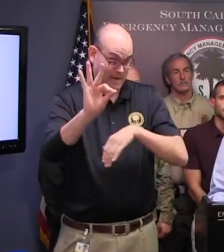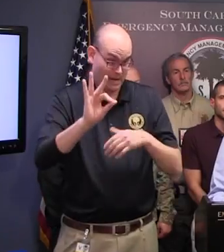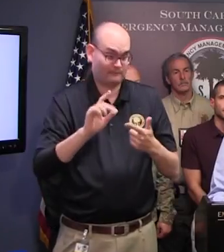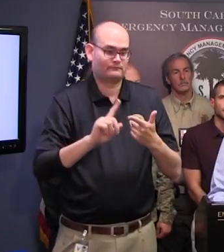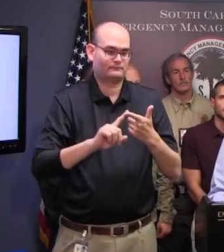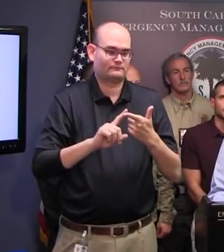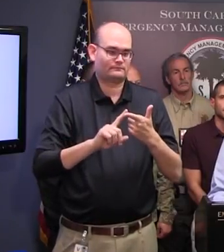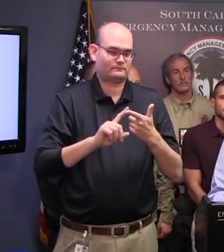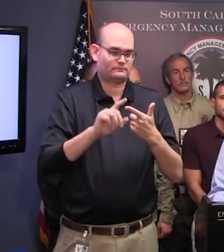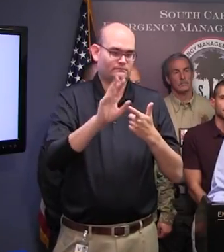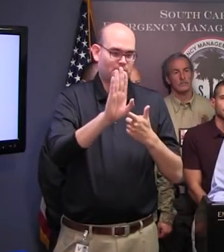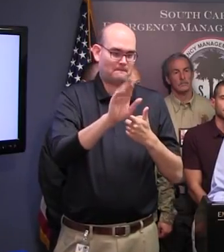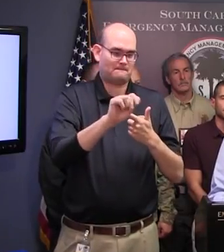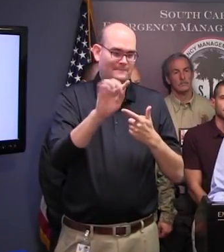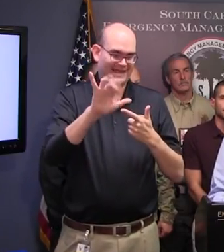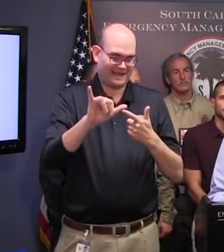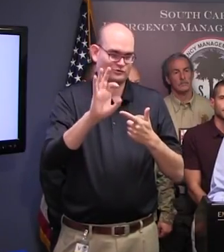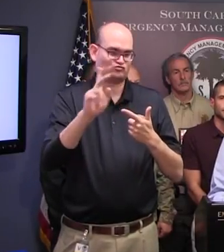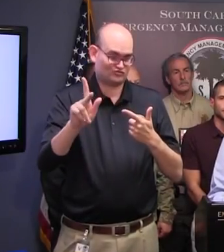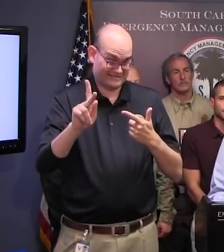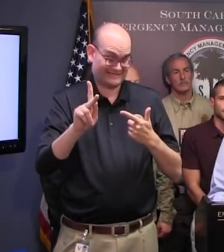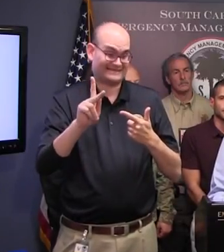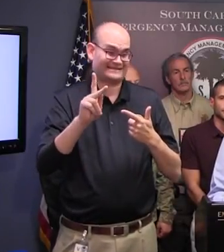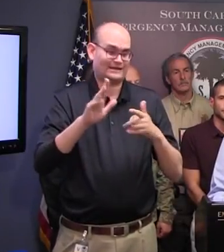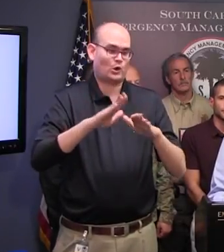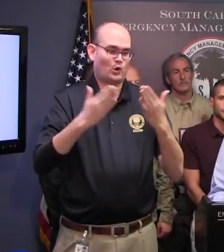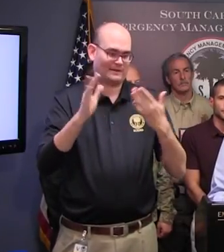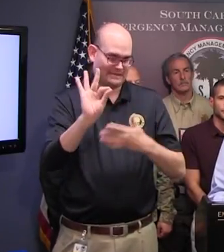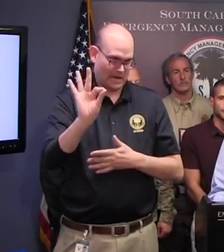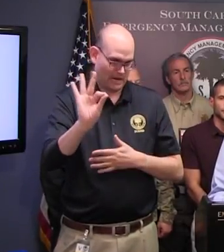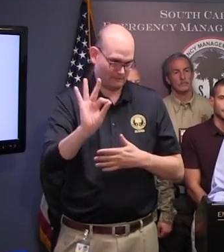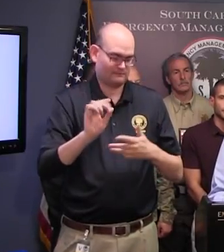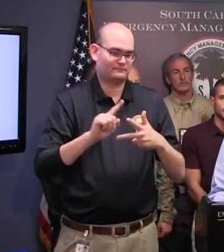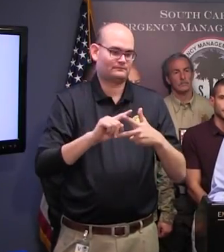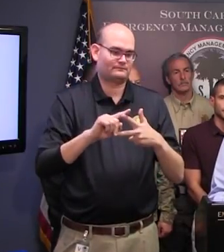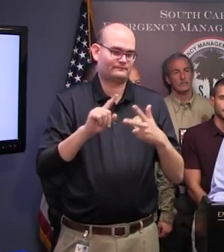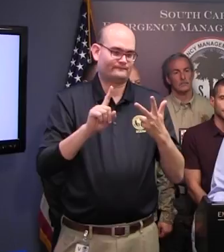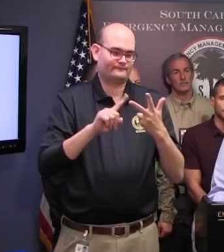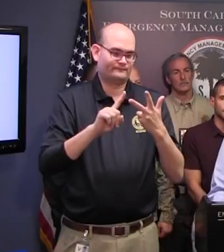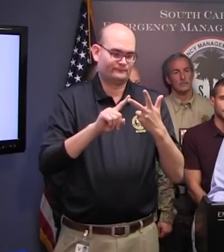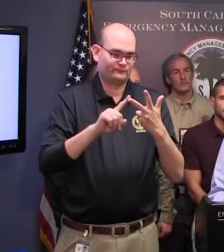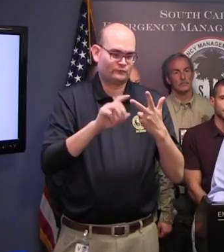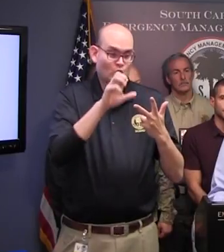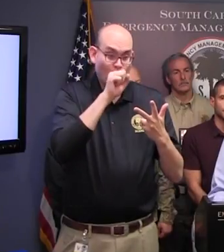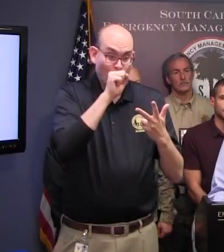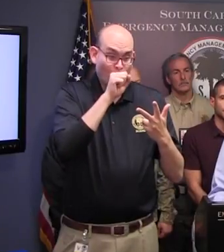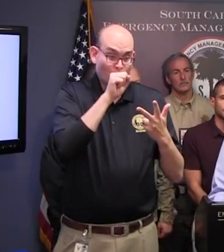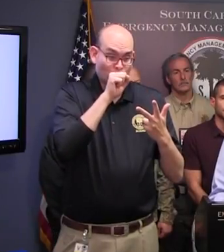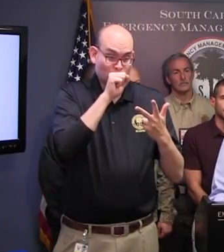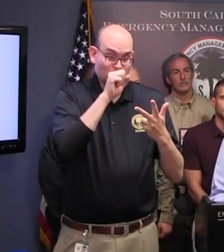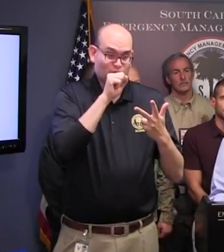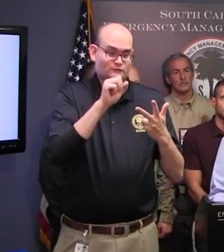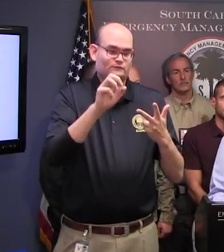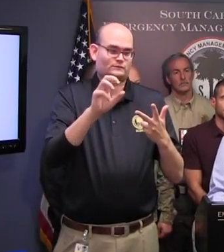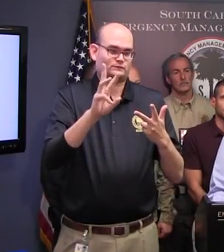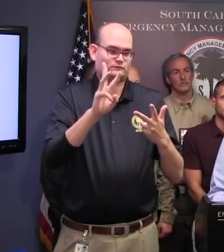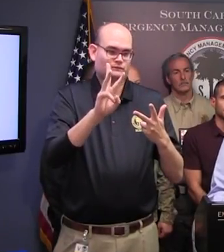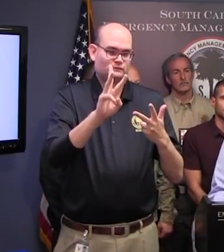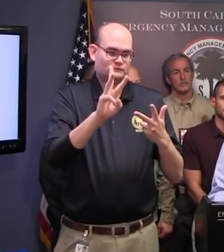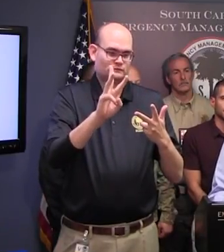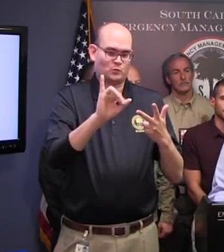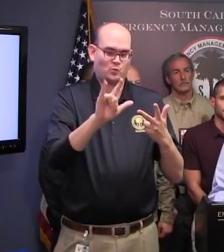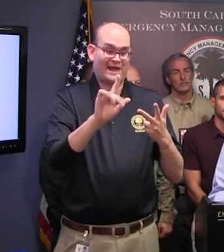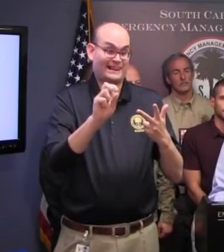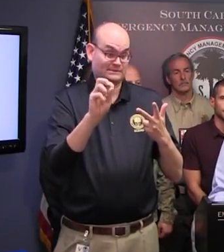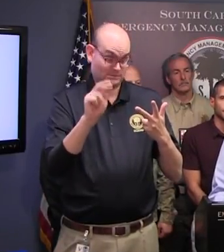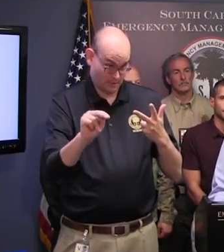High School in Beaufort County opened at 9 a.m. Orangeburg-Wilkinson High School in Orangeburg